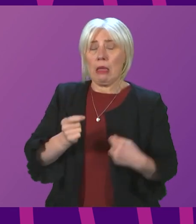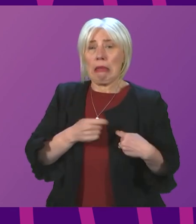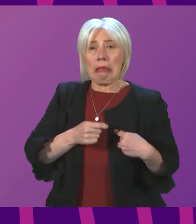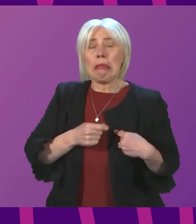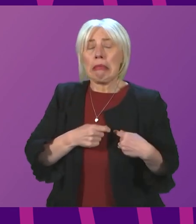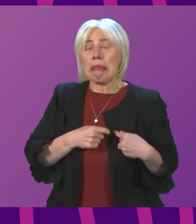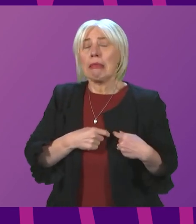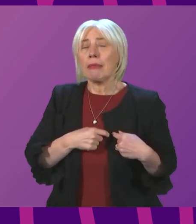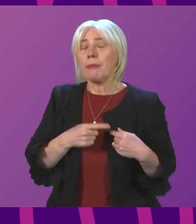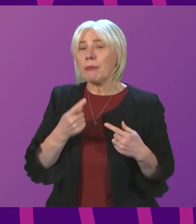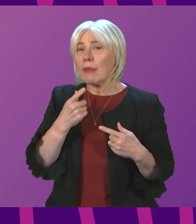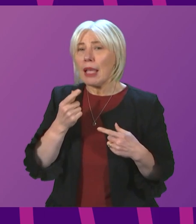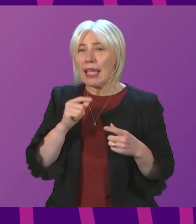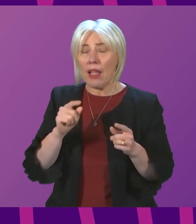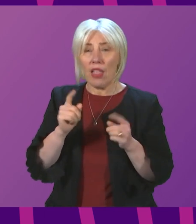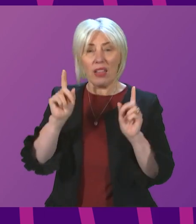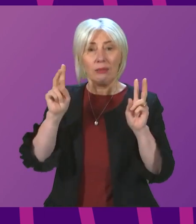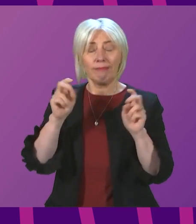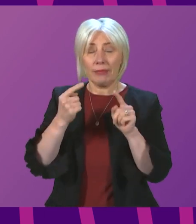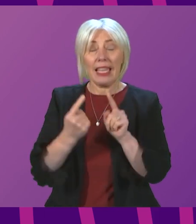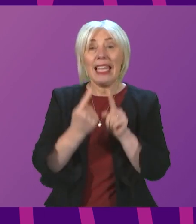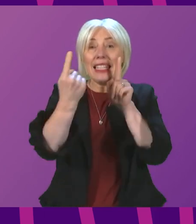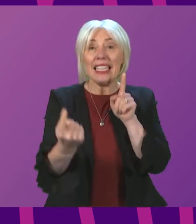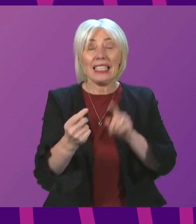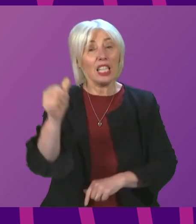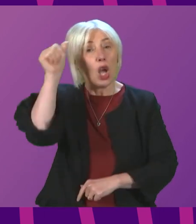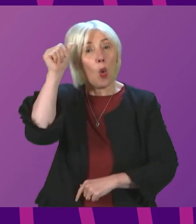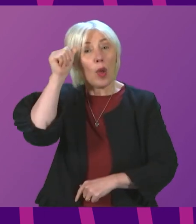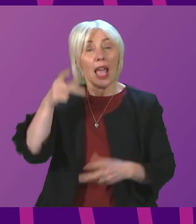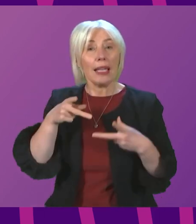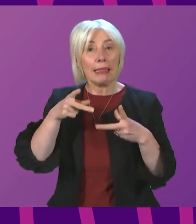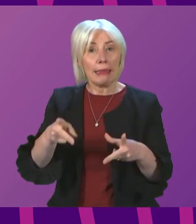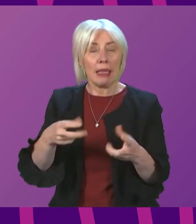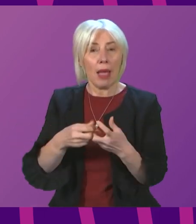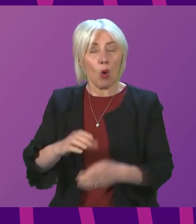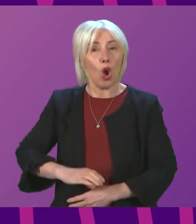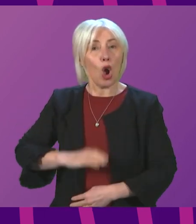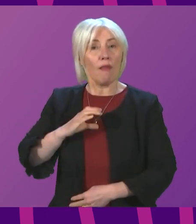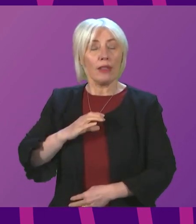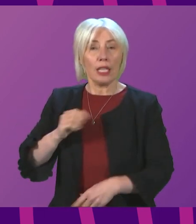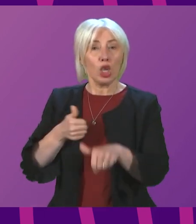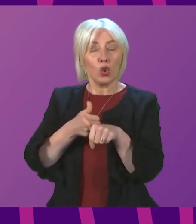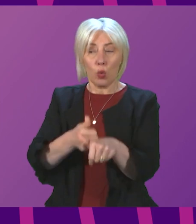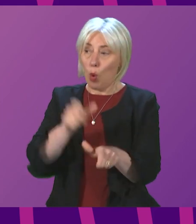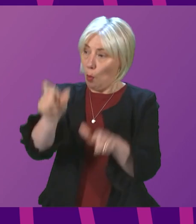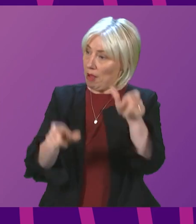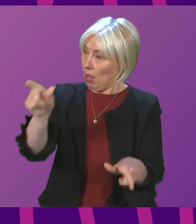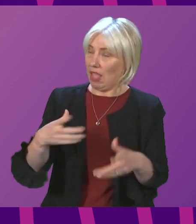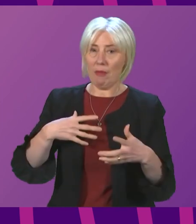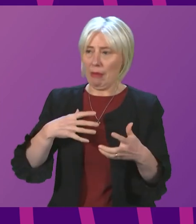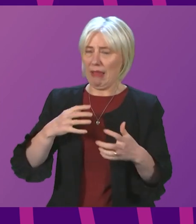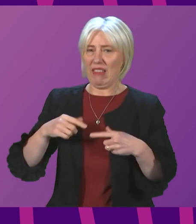the First Minister outline how the distance aware scheme might help provide confidence and support to people who are worried about mixing with others?